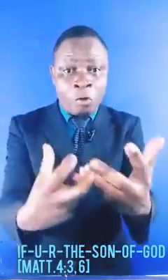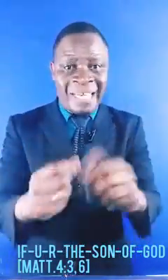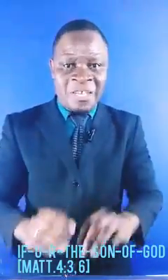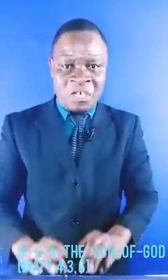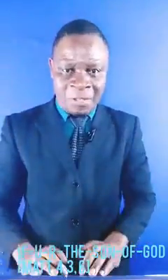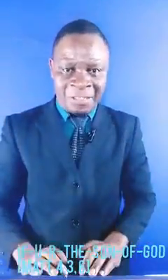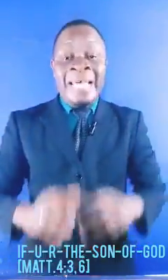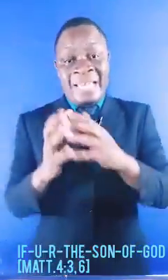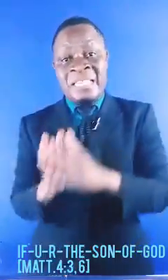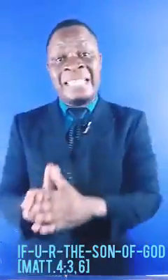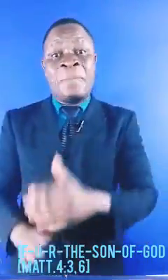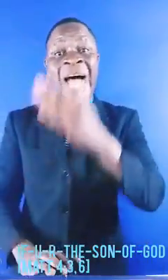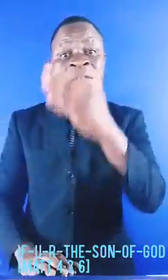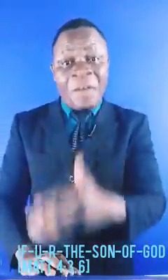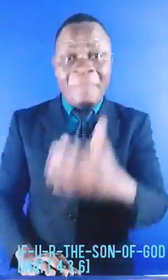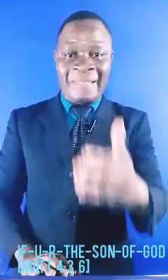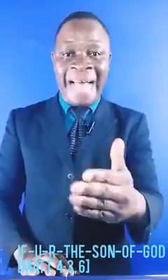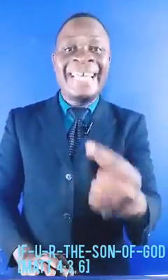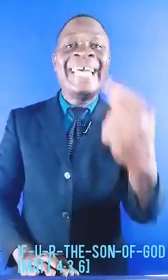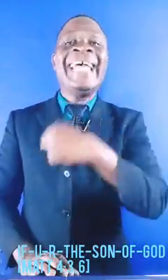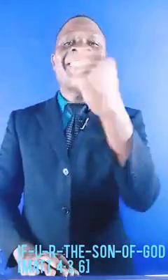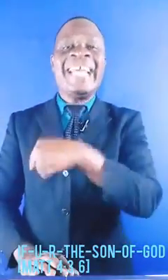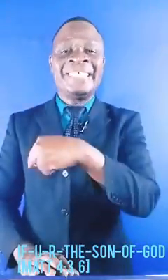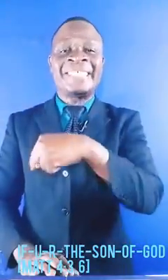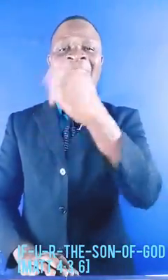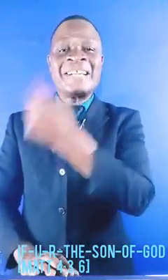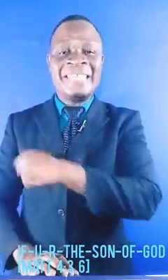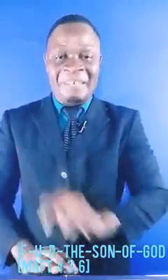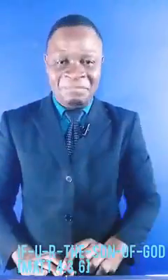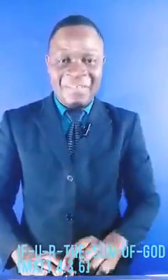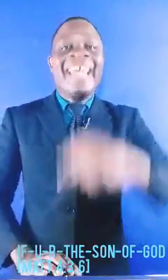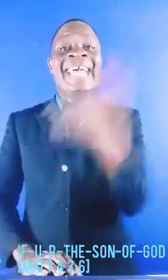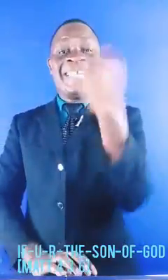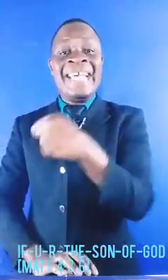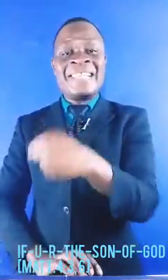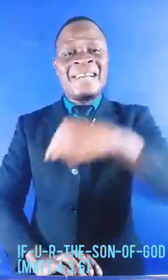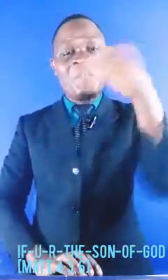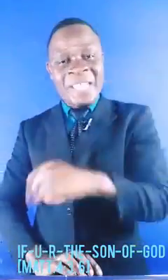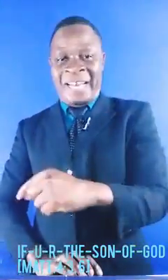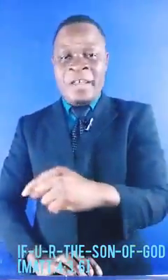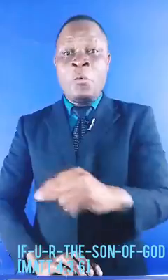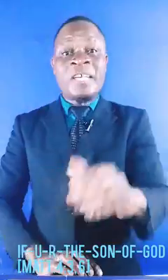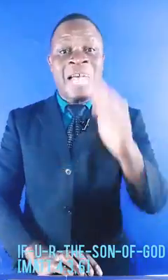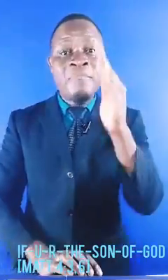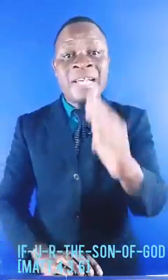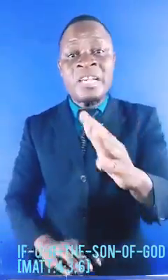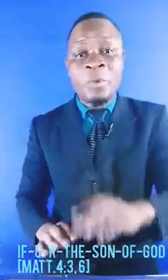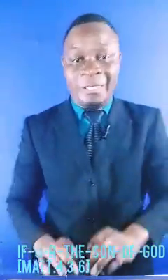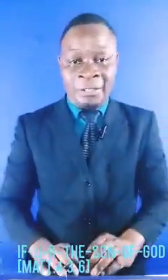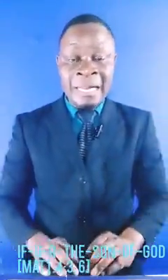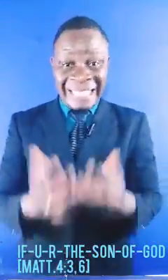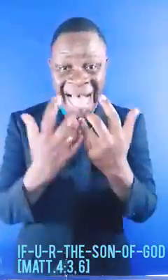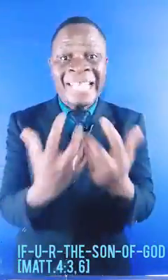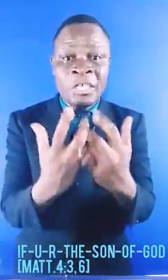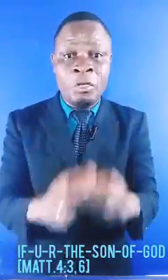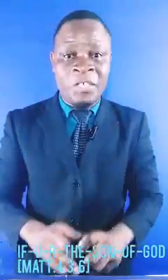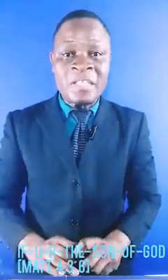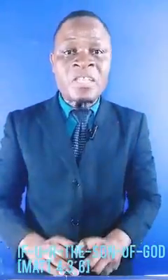quoting the Scriptures, He started by affirming that it is written. It is written, which is a message to us, that the attitude of Jesus,